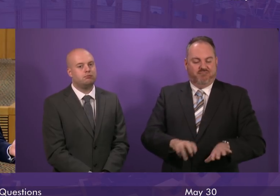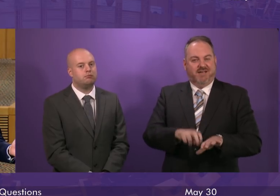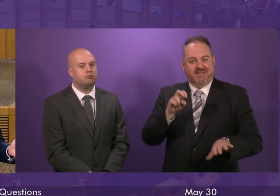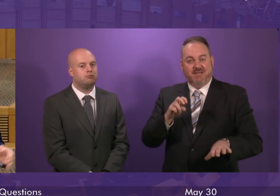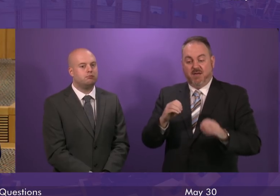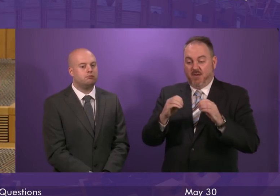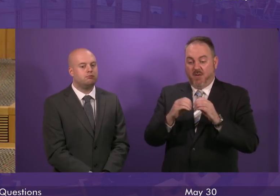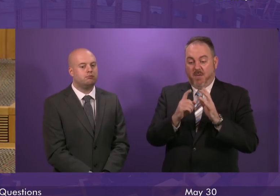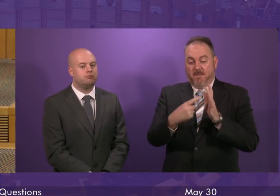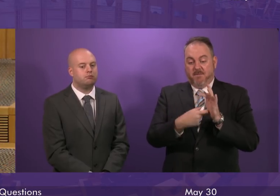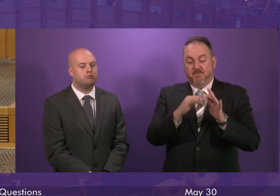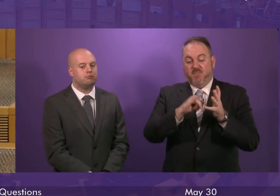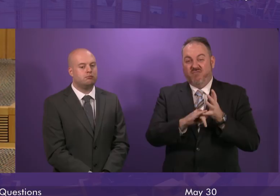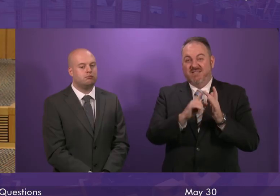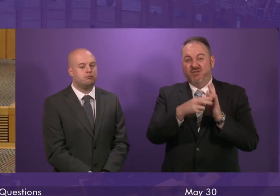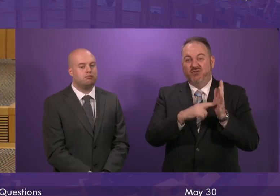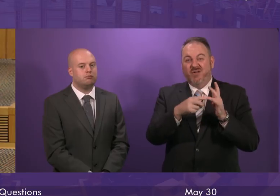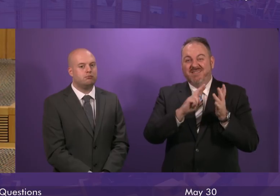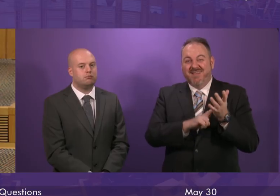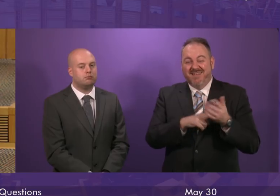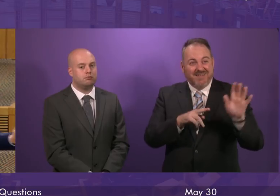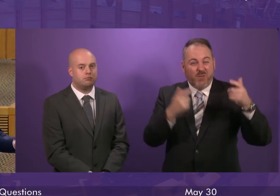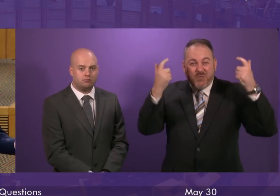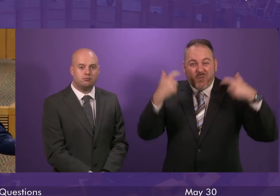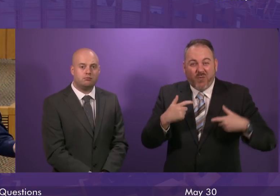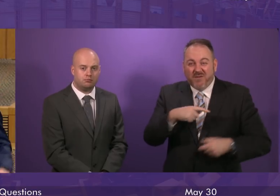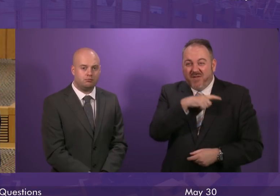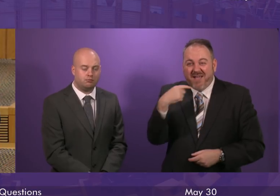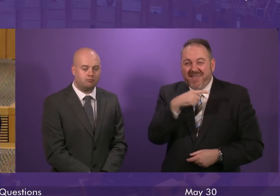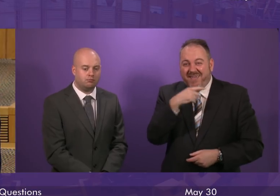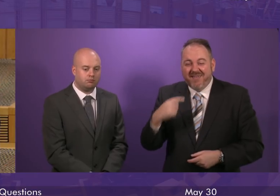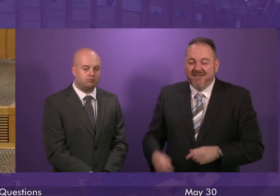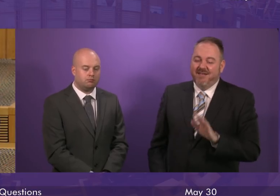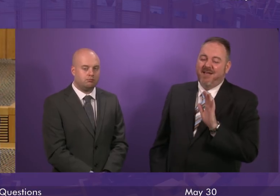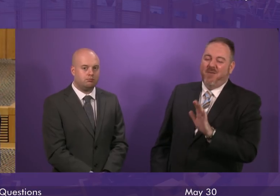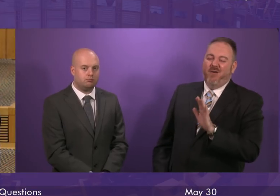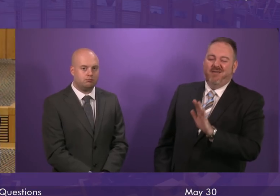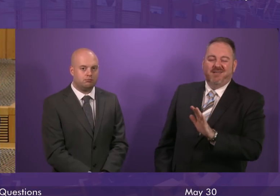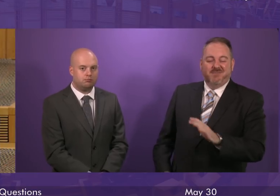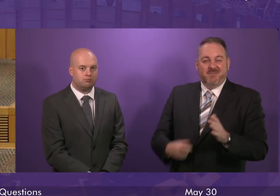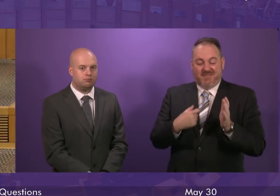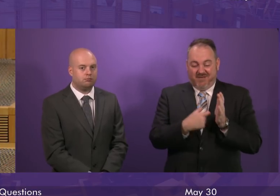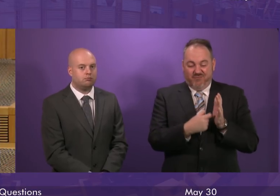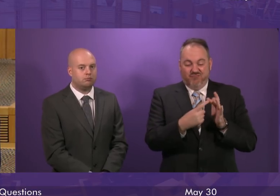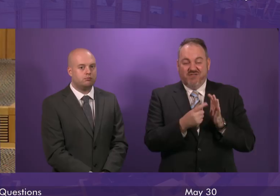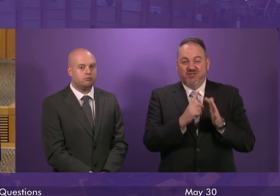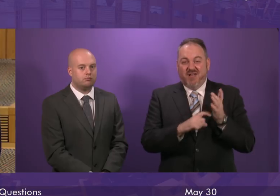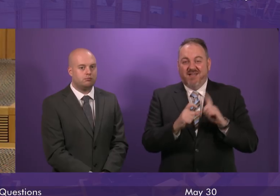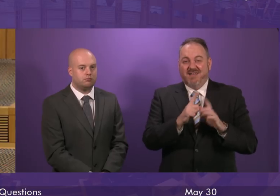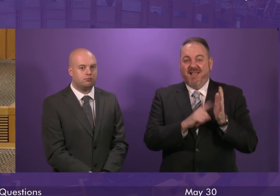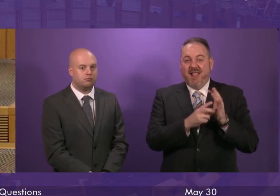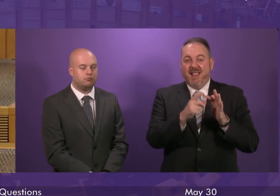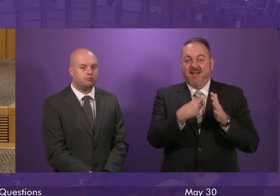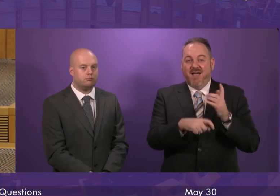Boris Johnson is in court for telling lies. For goodness sake even Richard Leonard is backing a